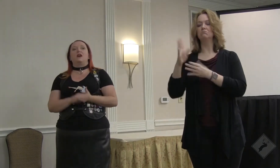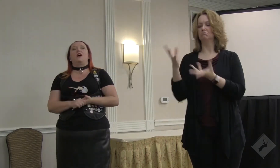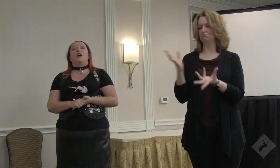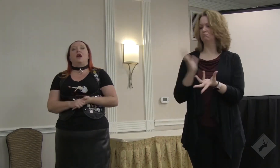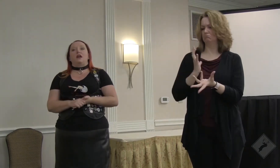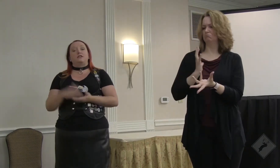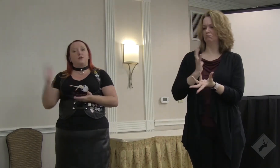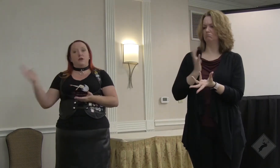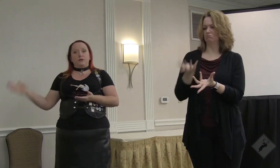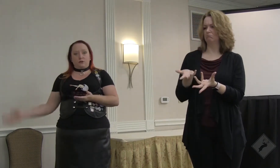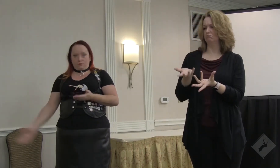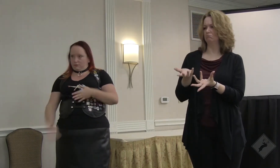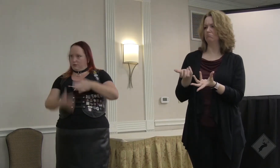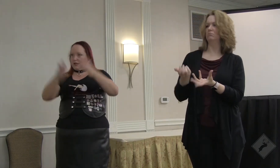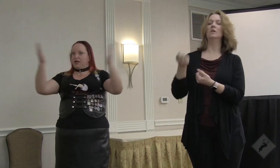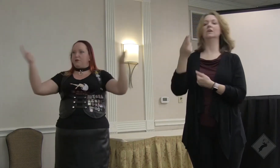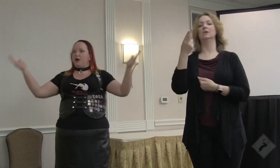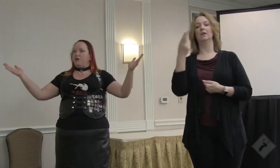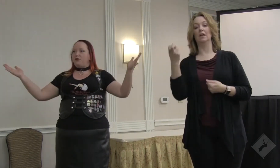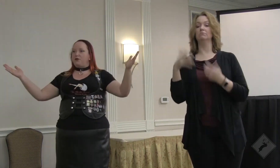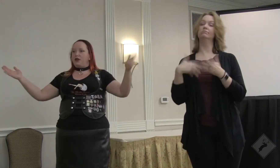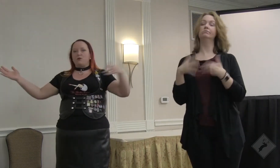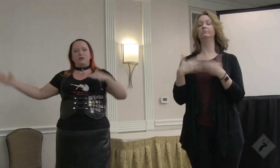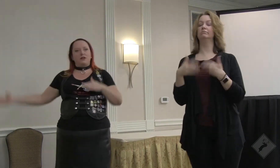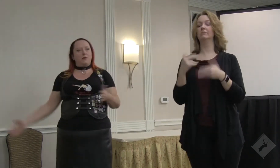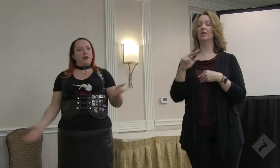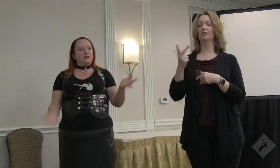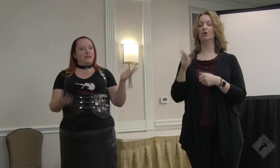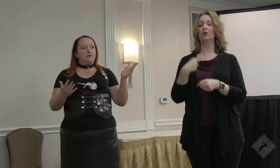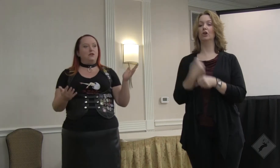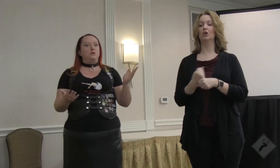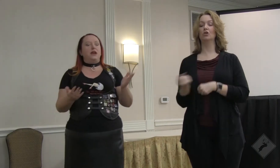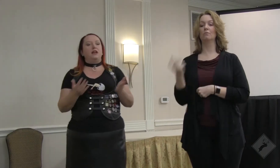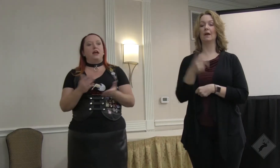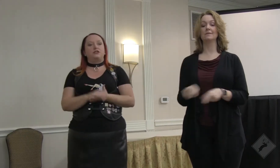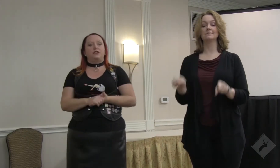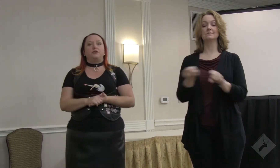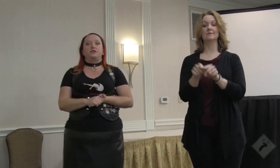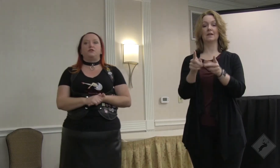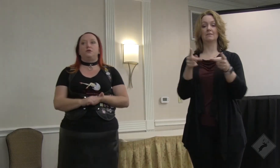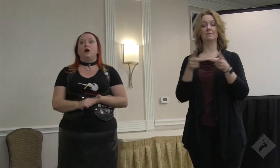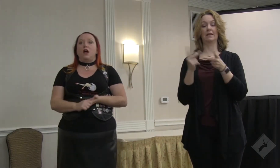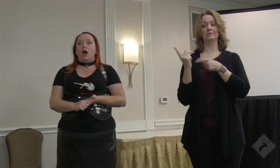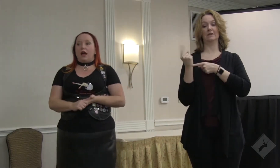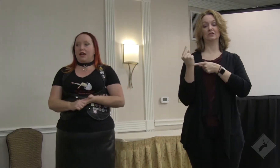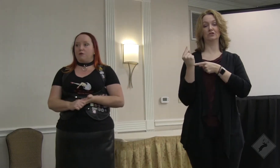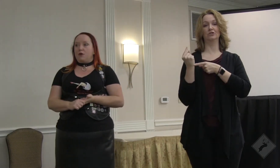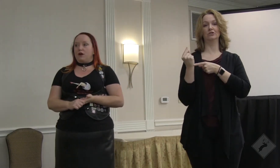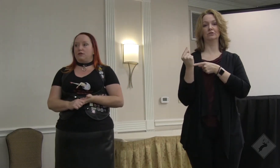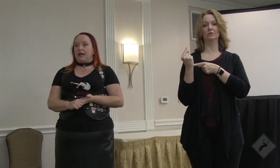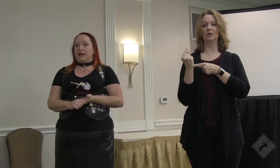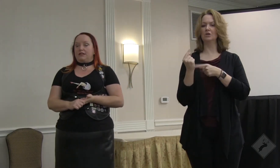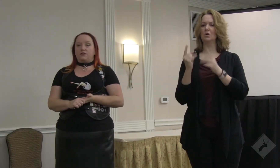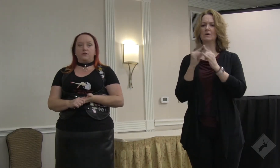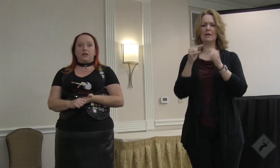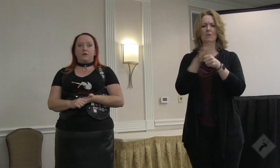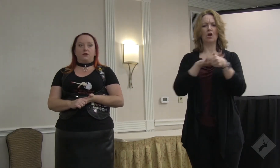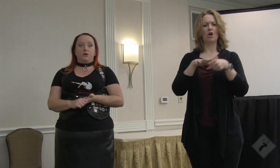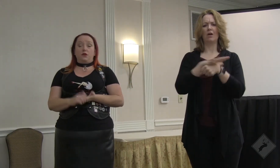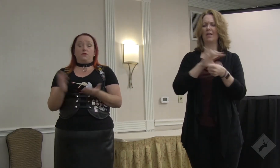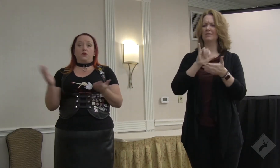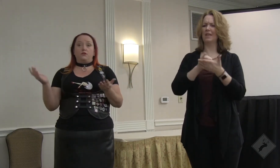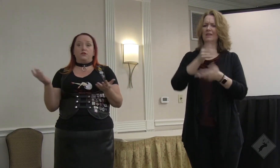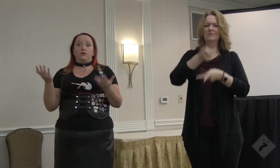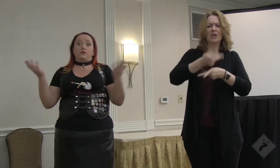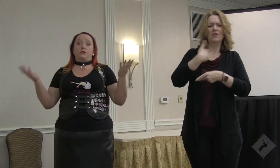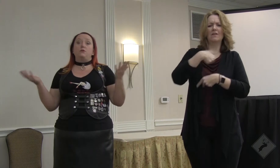split. And so he was continuing on the third year, was going to go back to the same venue we had last year to a campground that has served the leather